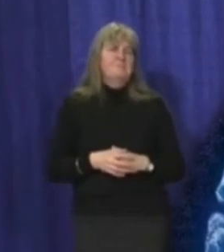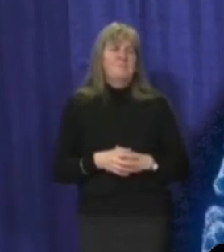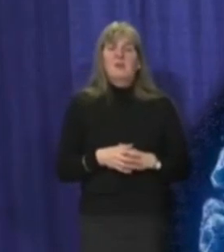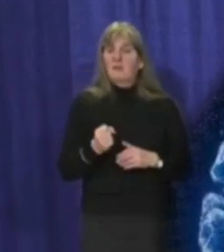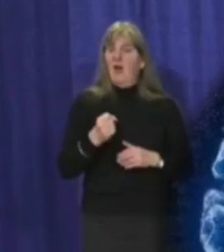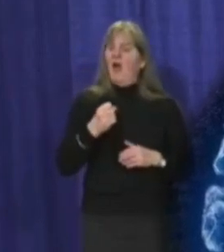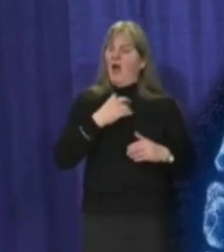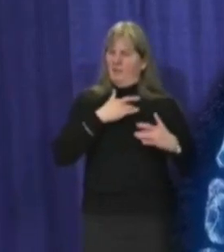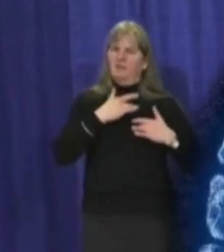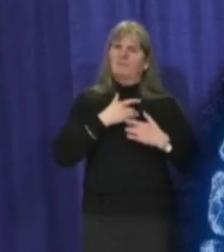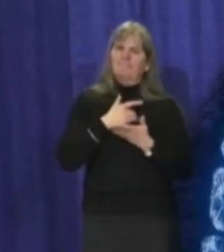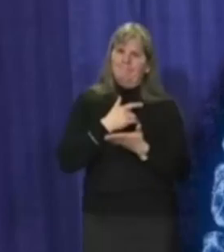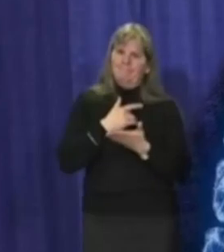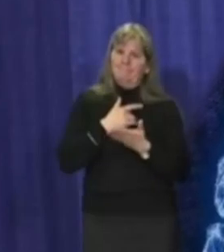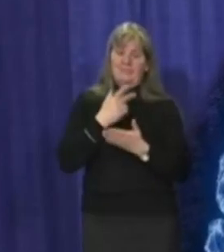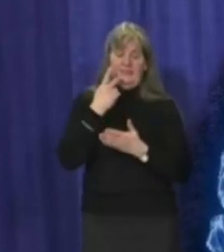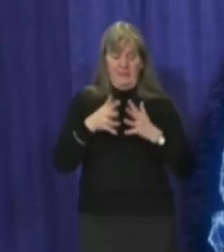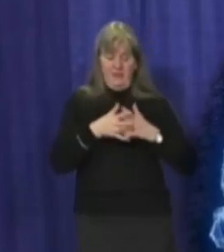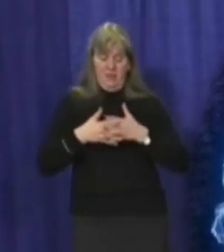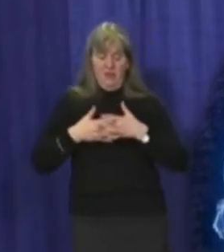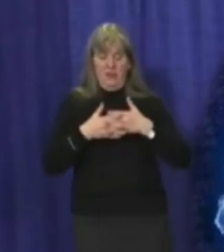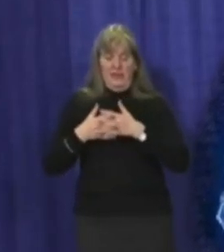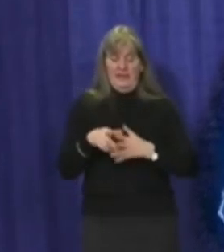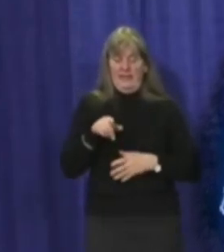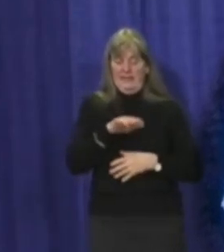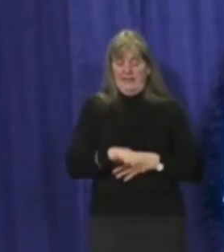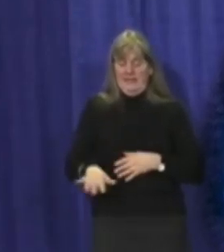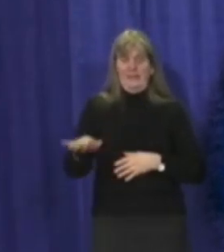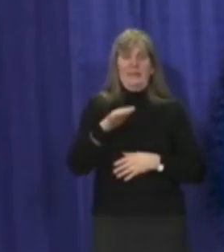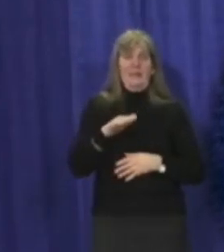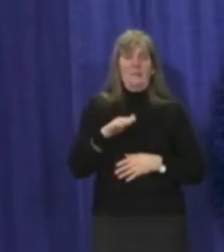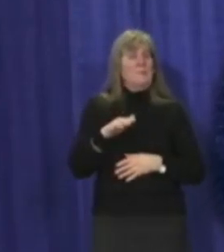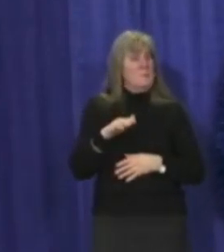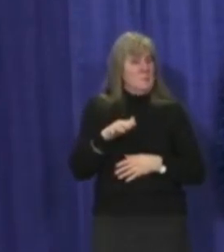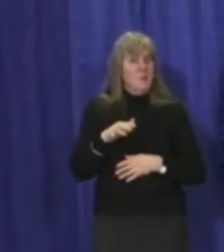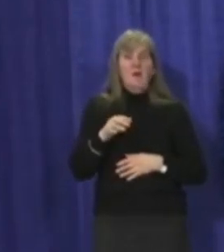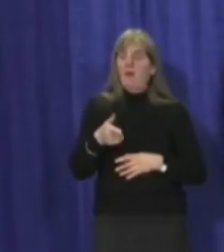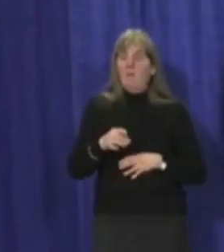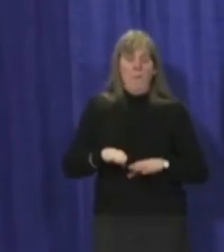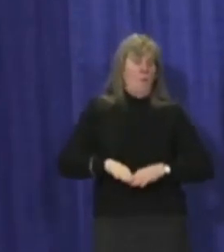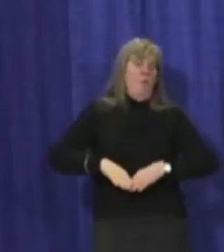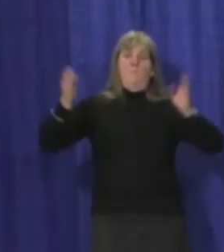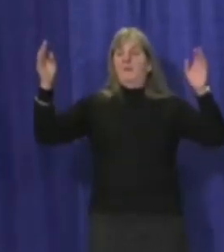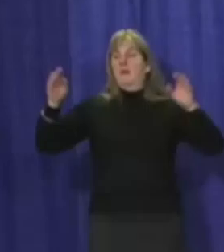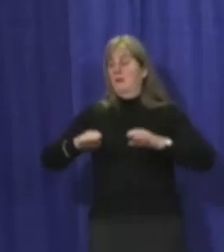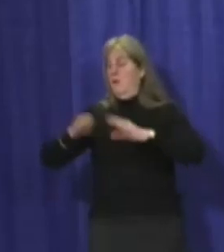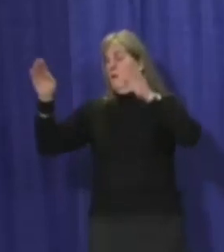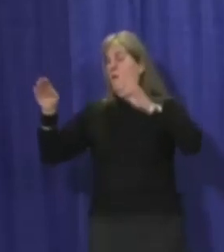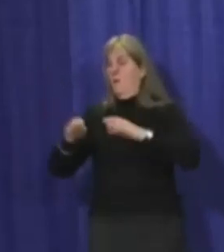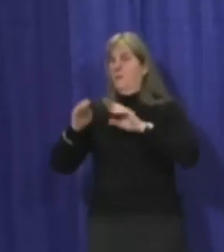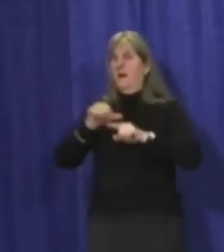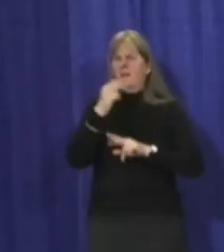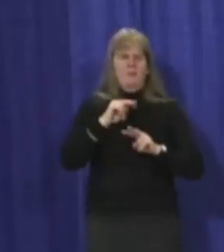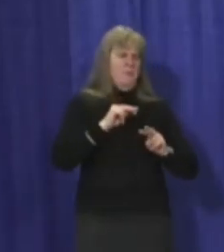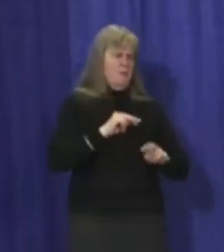I'm very concerned about what's happening in the U.S. with some of the states that are opening up widely and setting a kind of a